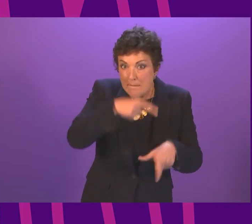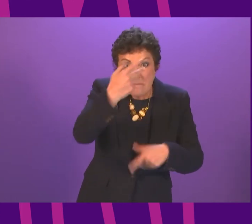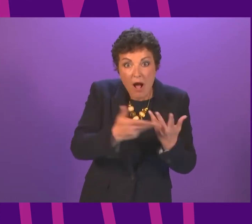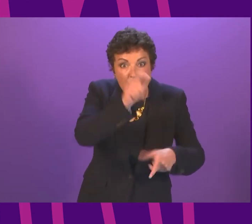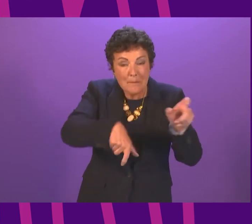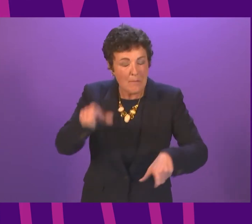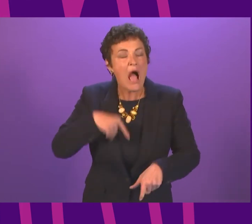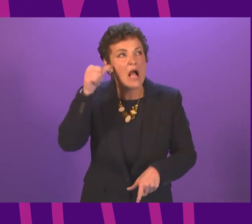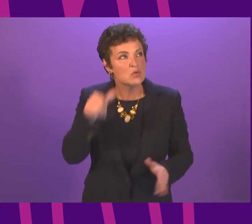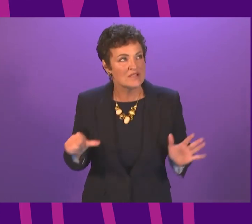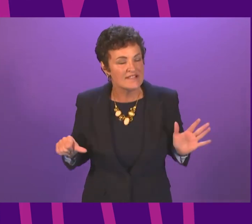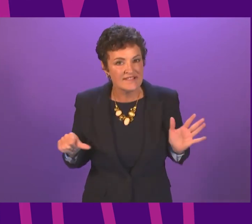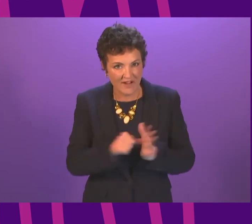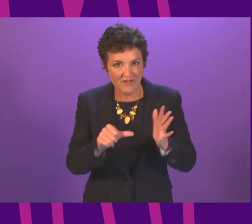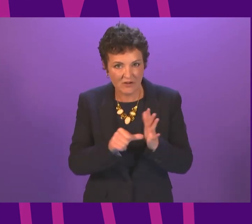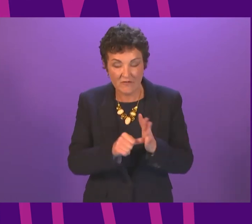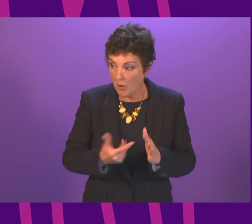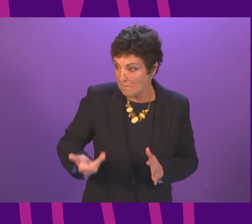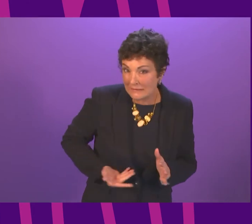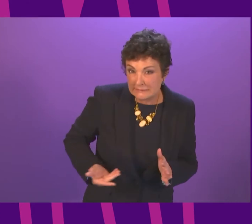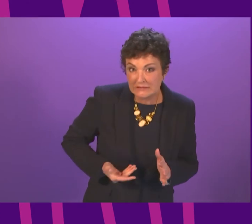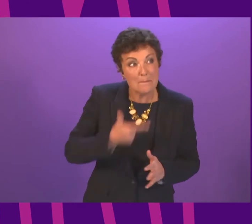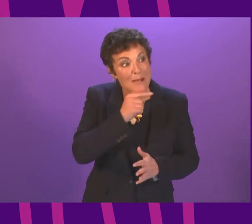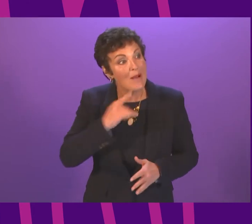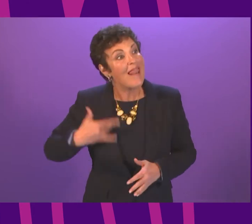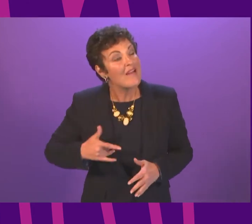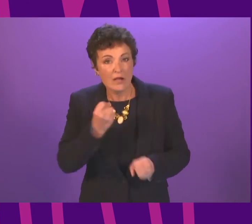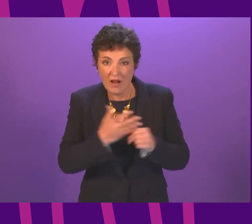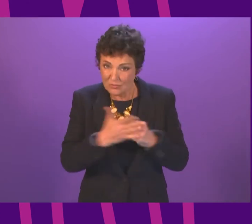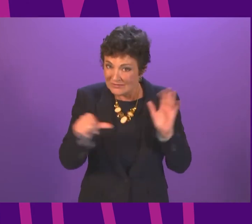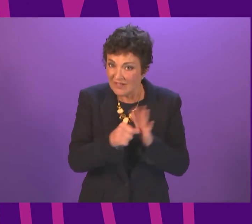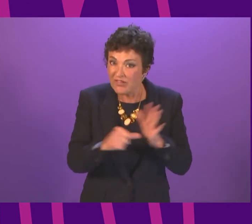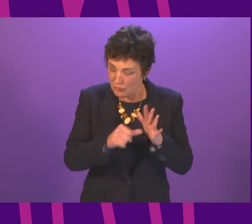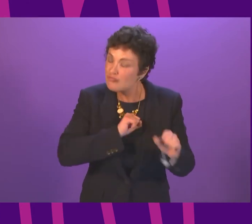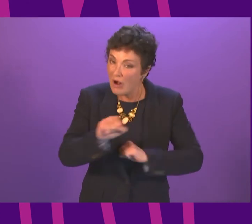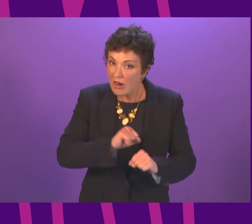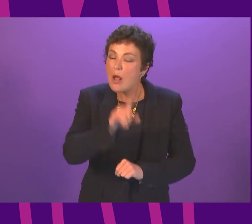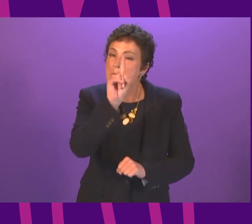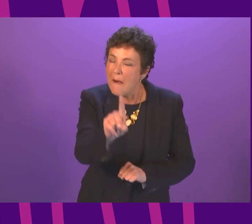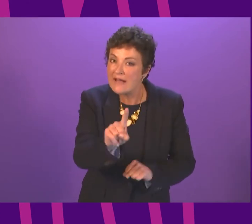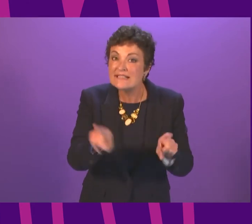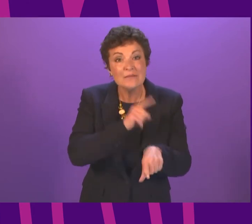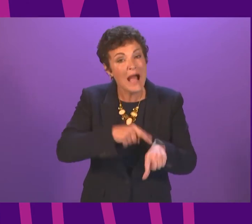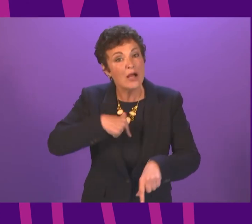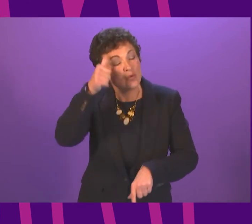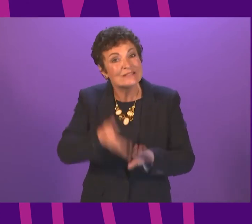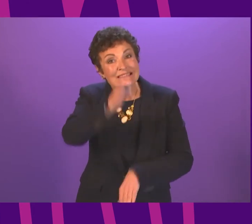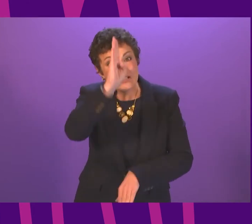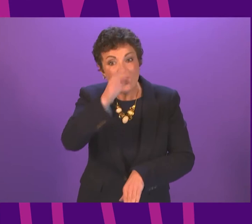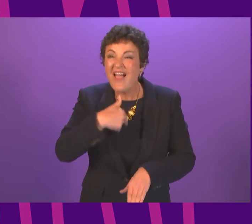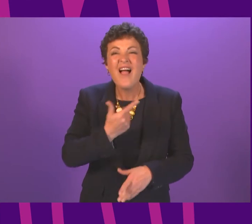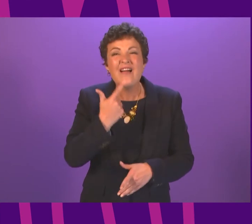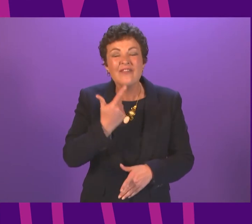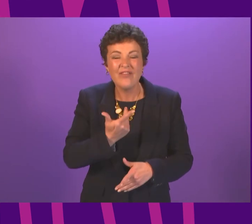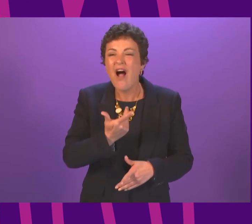I know how difficult it is for residents and businesses across Glasgow. But I also know how dangerous it would be if we eased